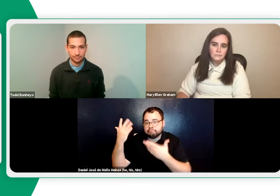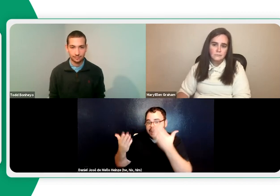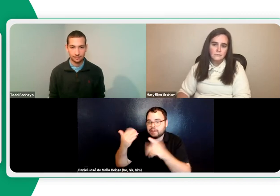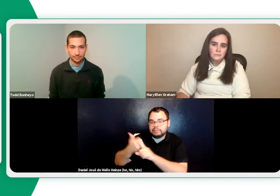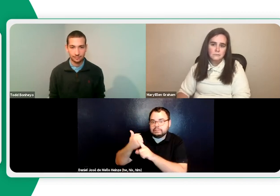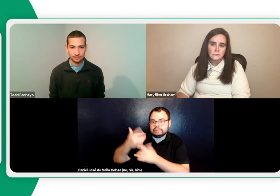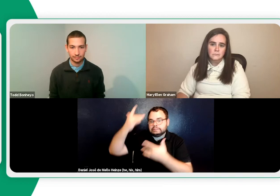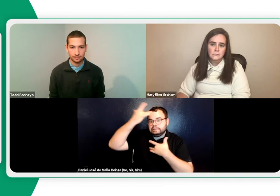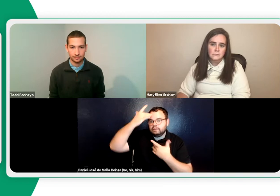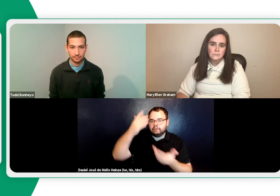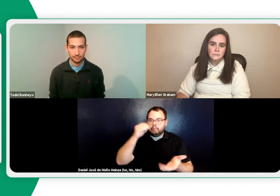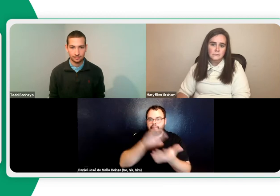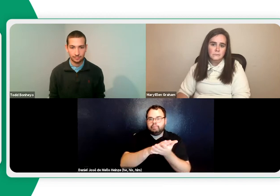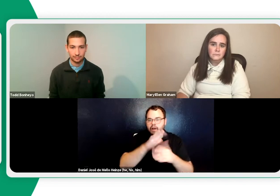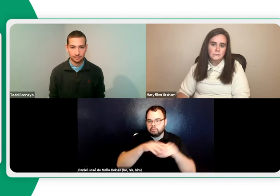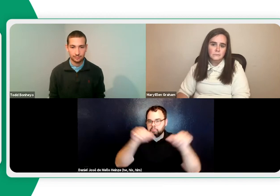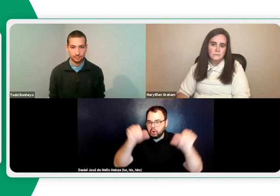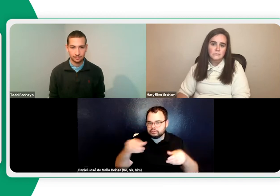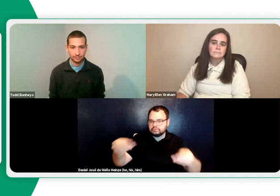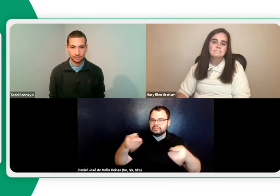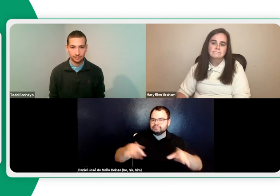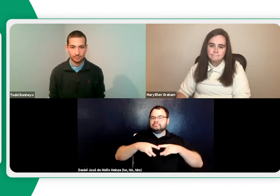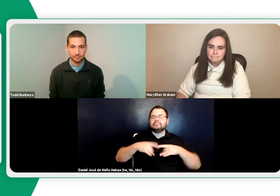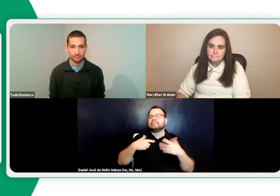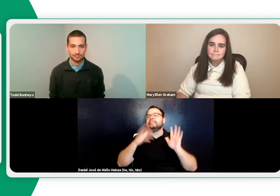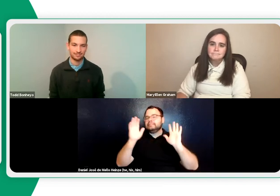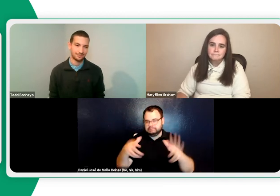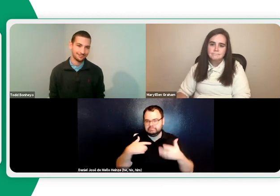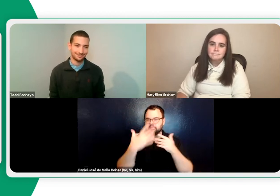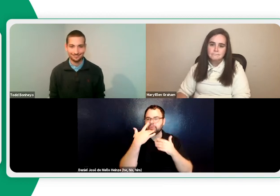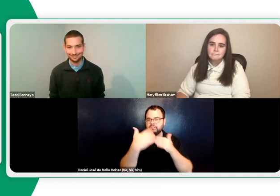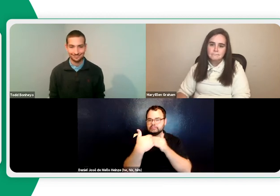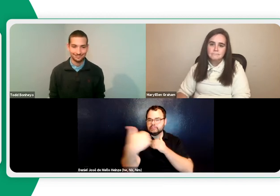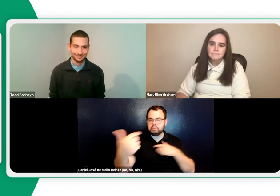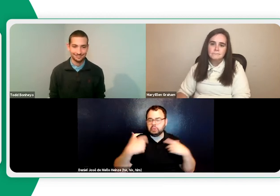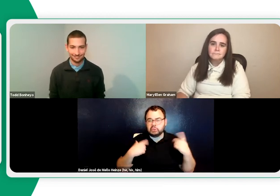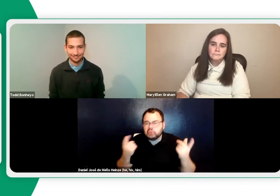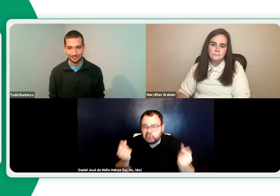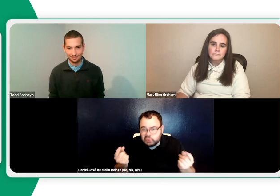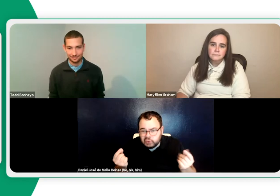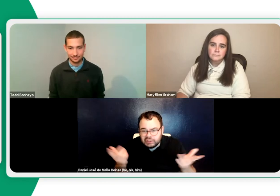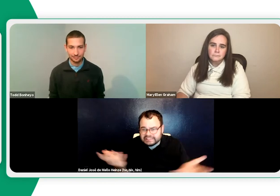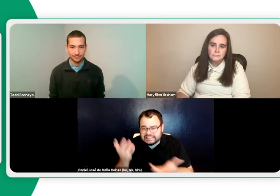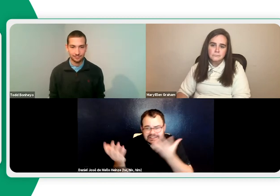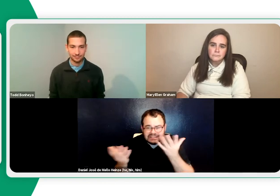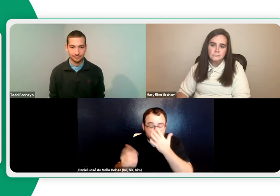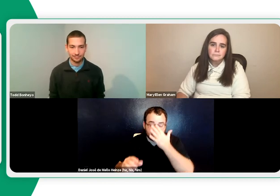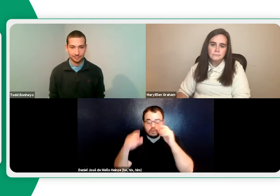some students may be sick and they're, we don't want, you know, just for cleanliness